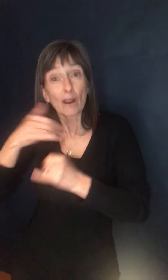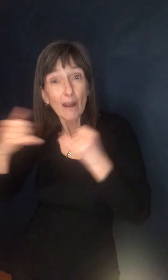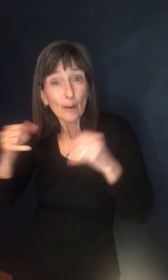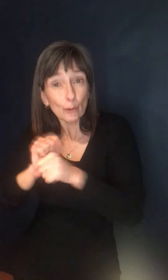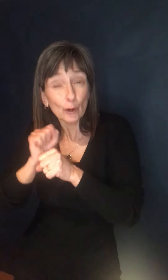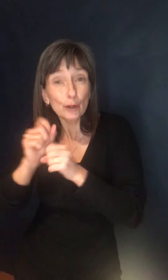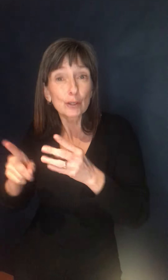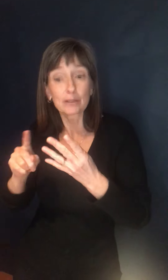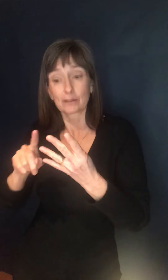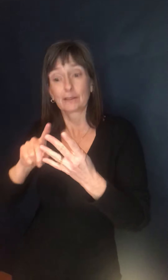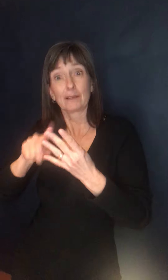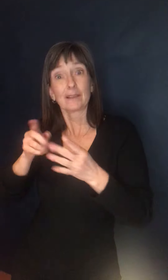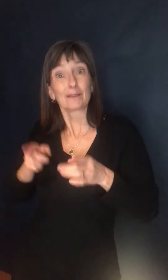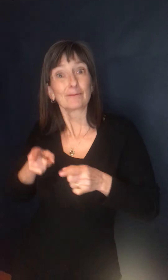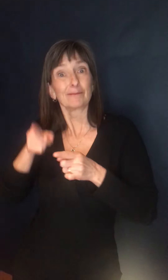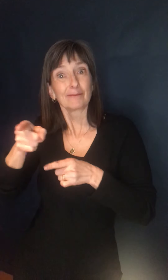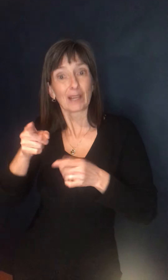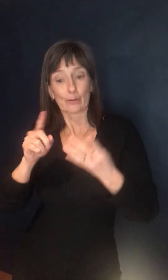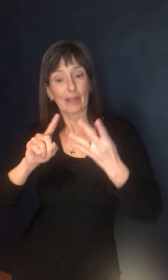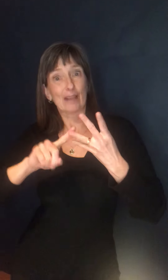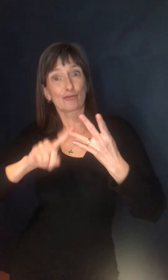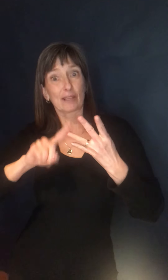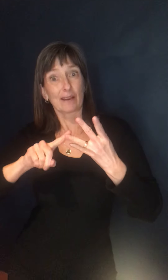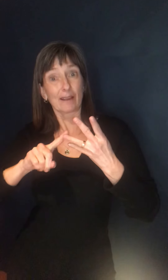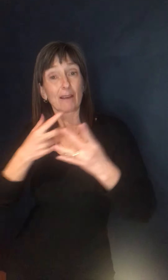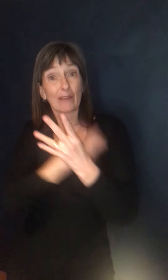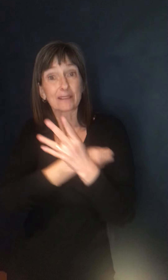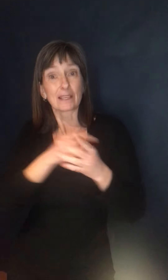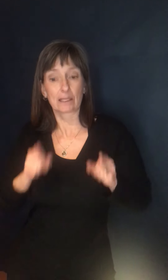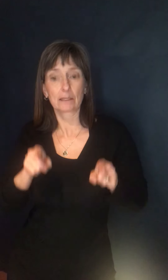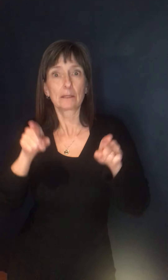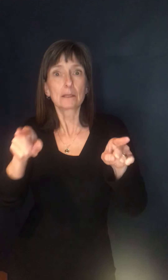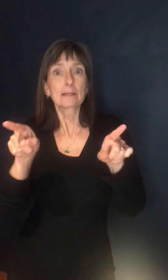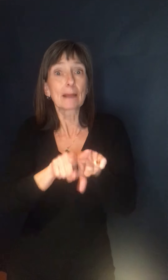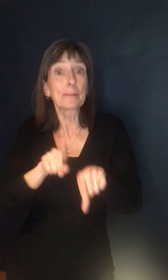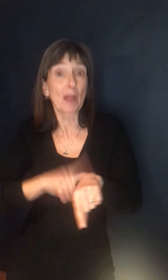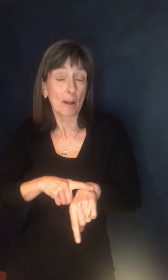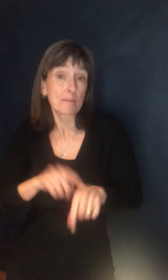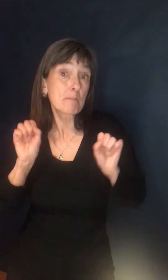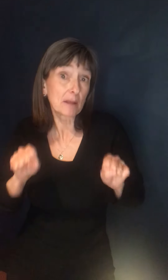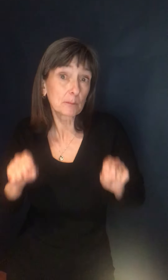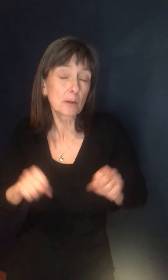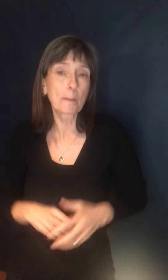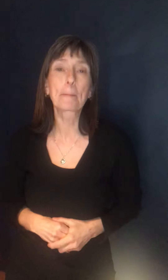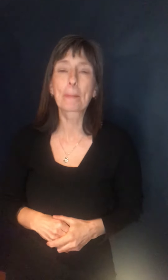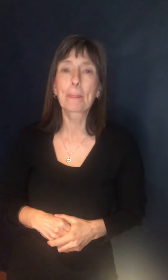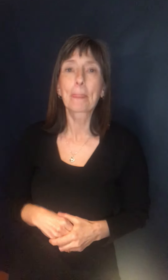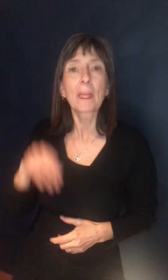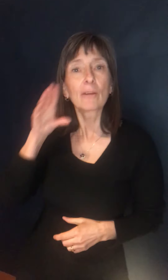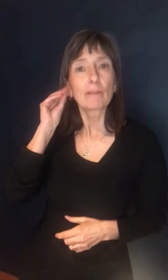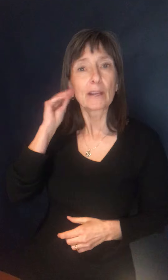Our next questions are from Patrick Butler with Radio Canada. Please go ahead. Hello. Question for the Premier.